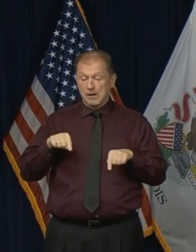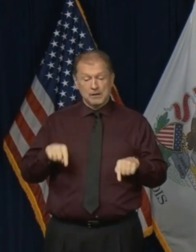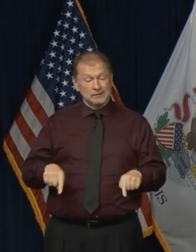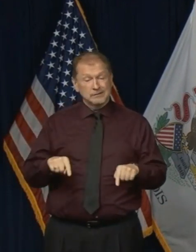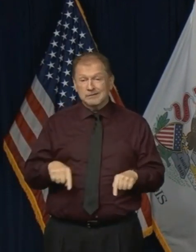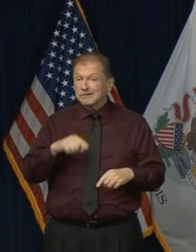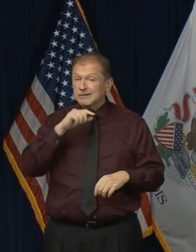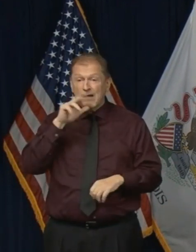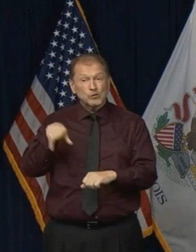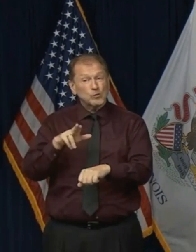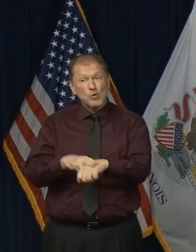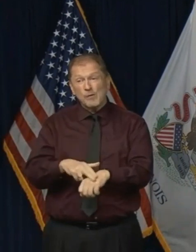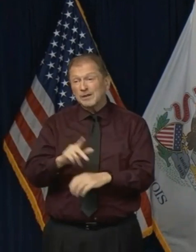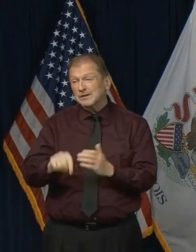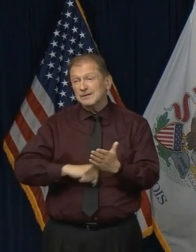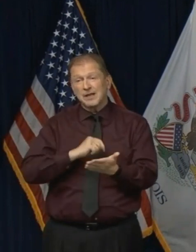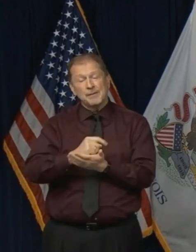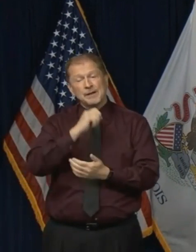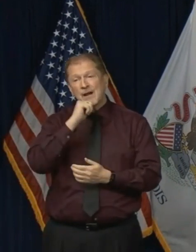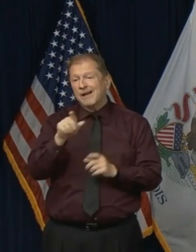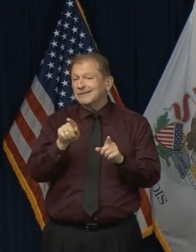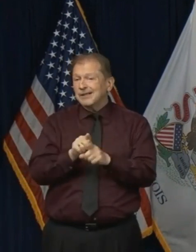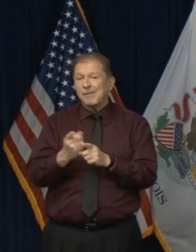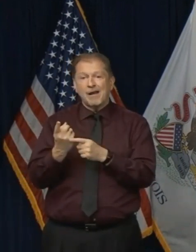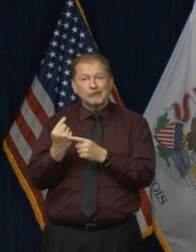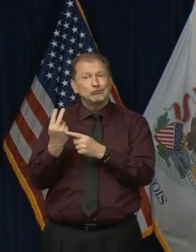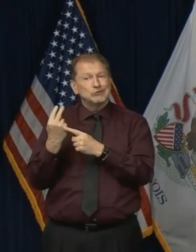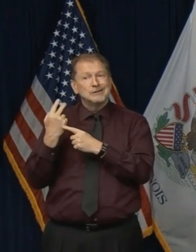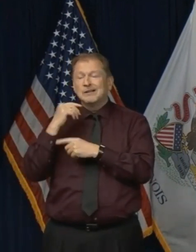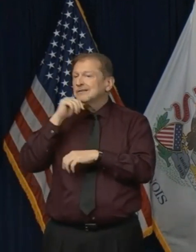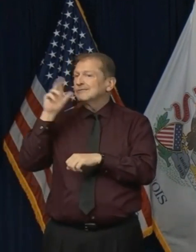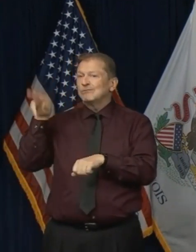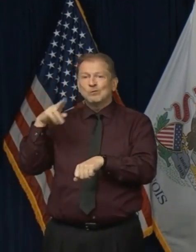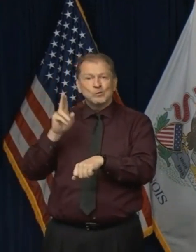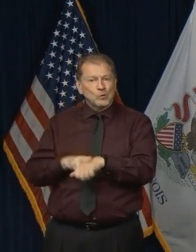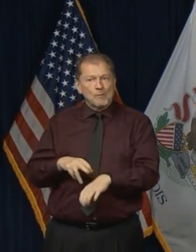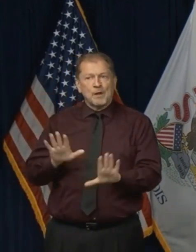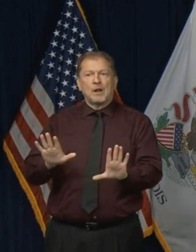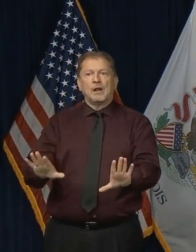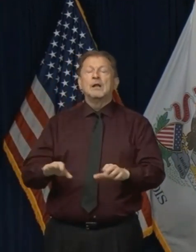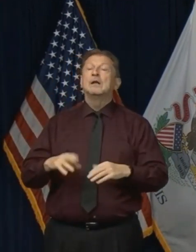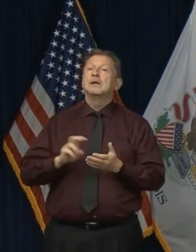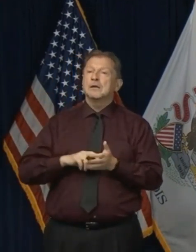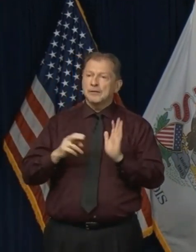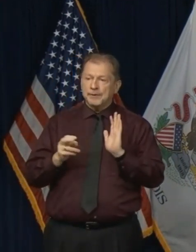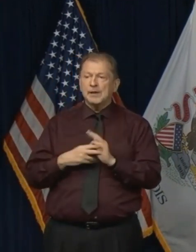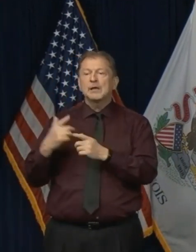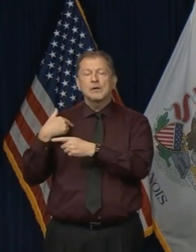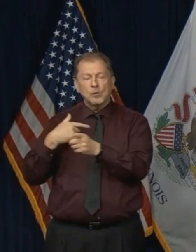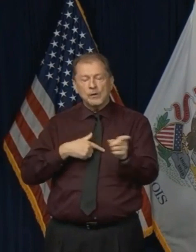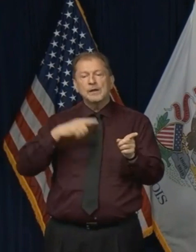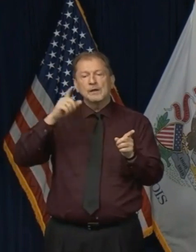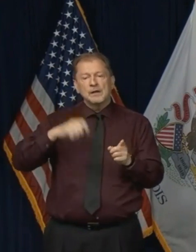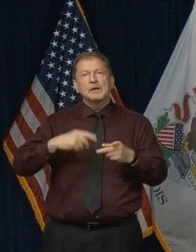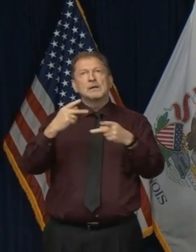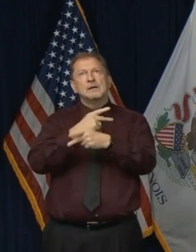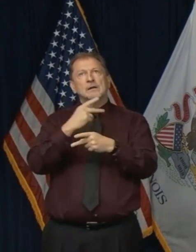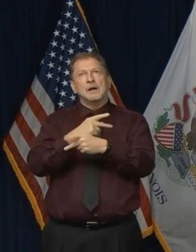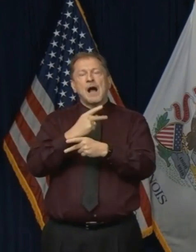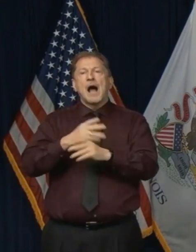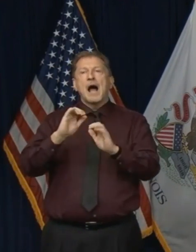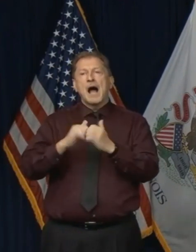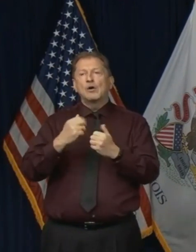and, uh, I would suggest that, unfortunately, we're, we all should start to think about how we're going to use